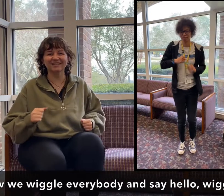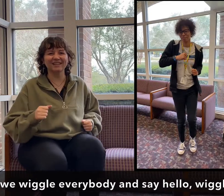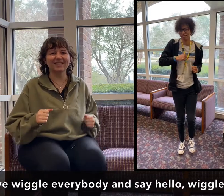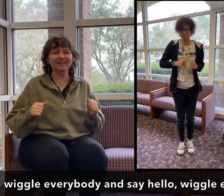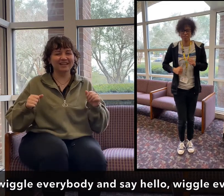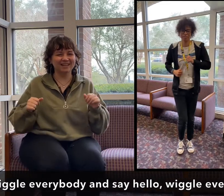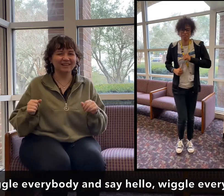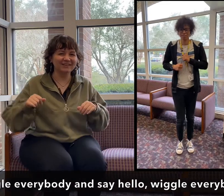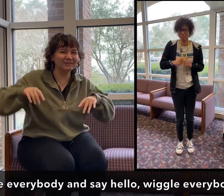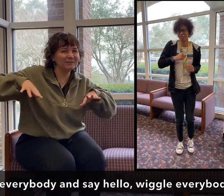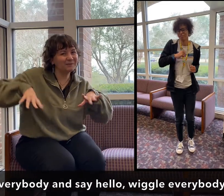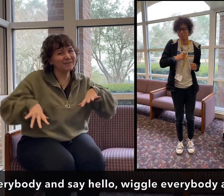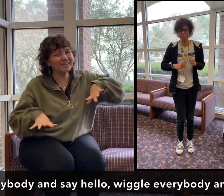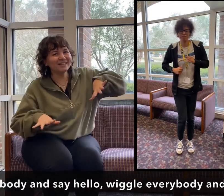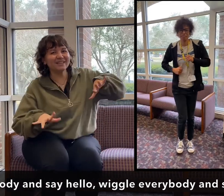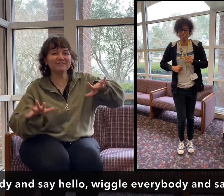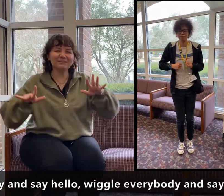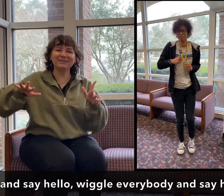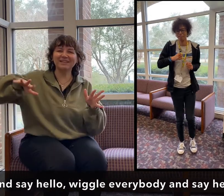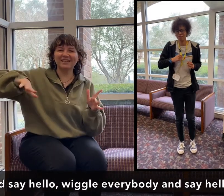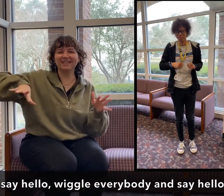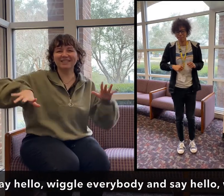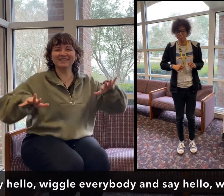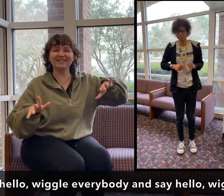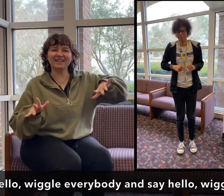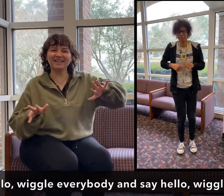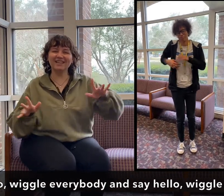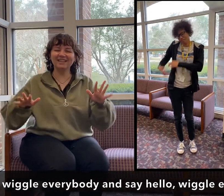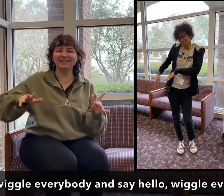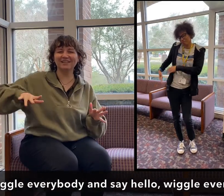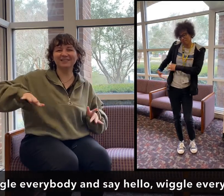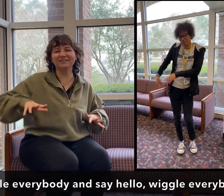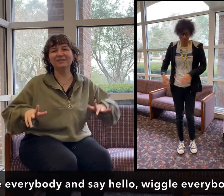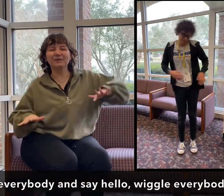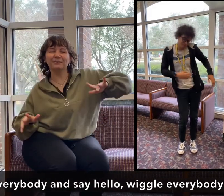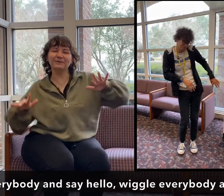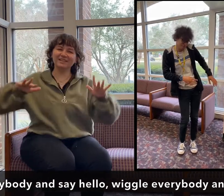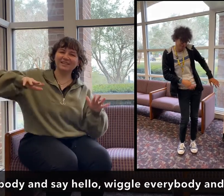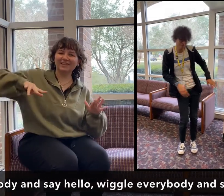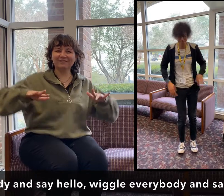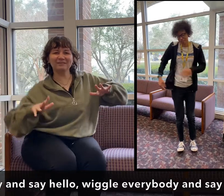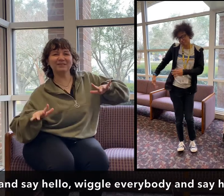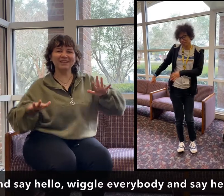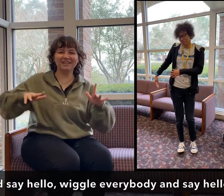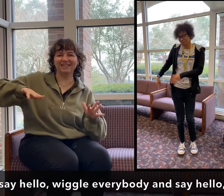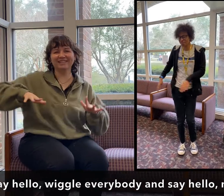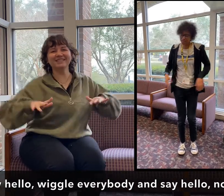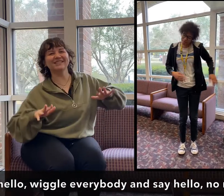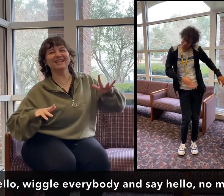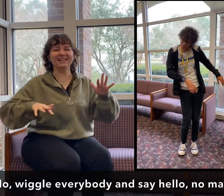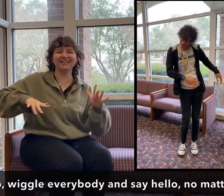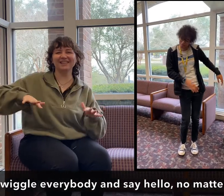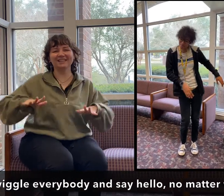Now. Wiggle everybody and say hello. Wiggle everybody and say hello.